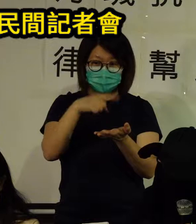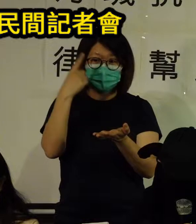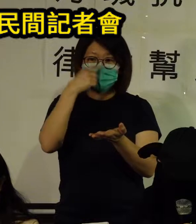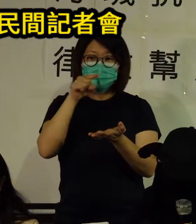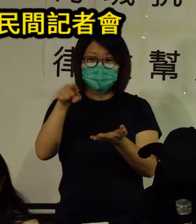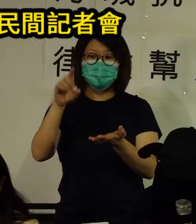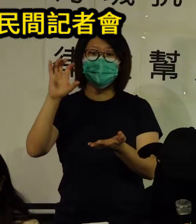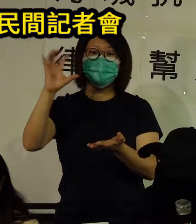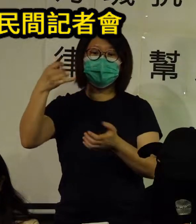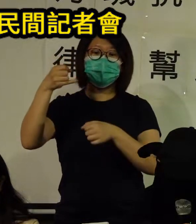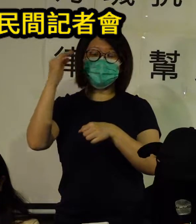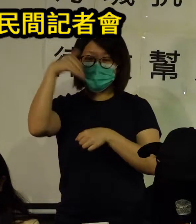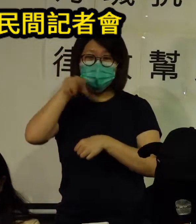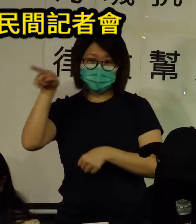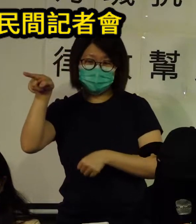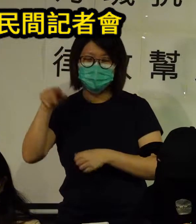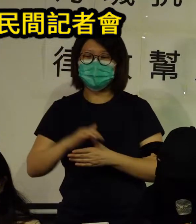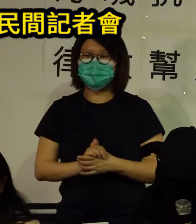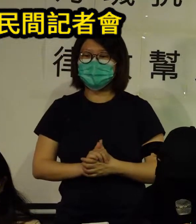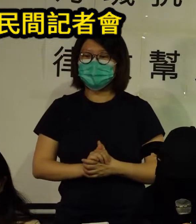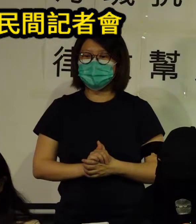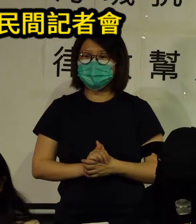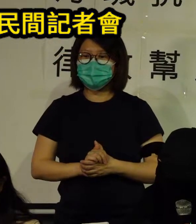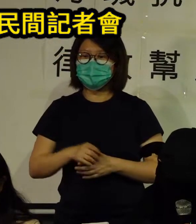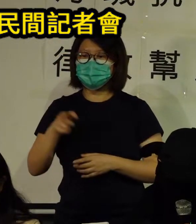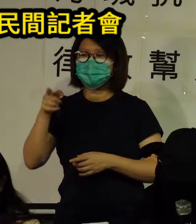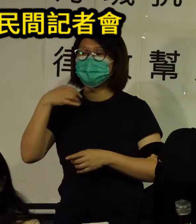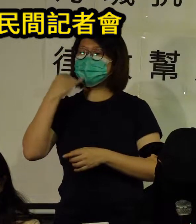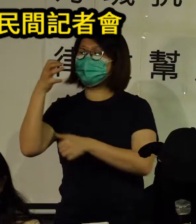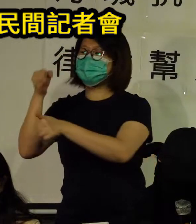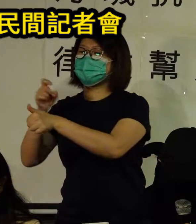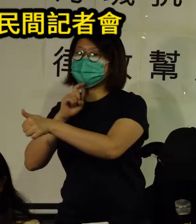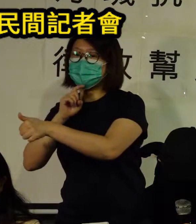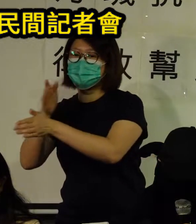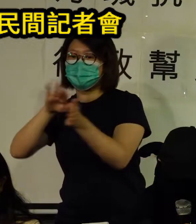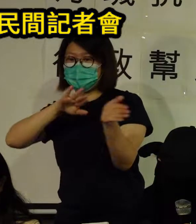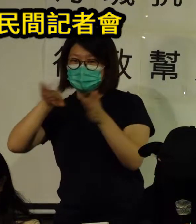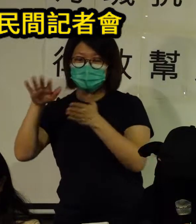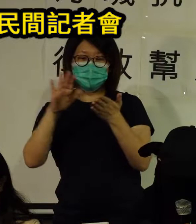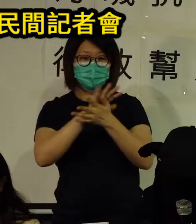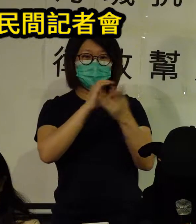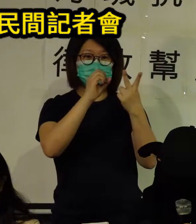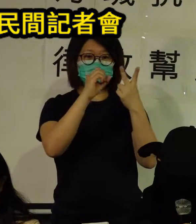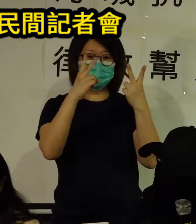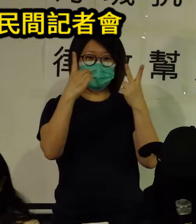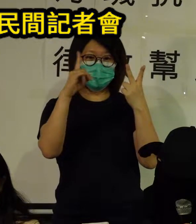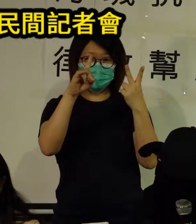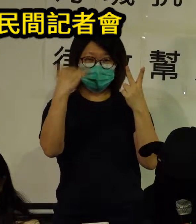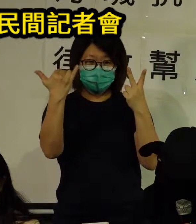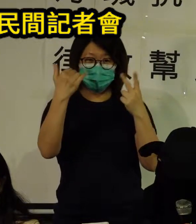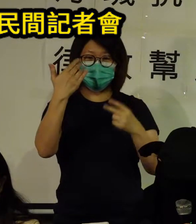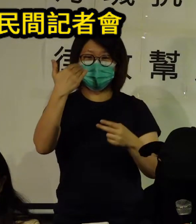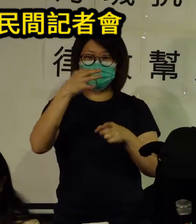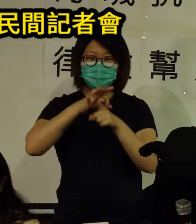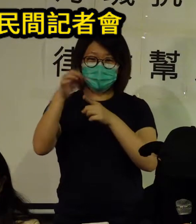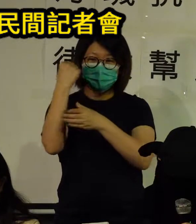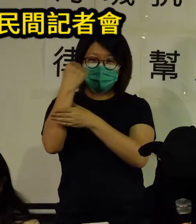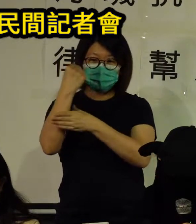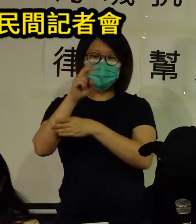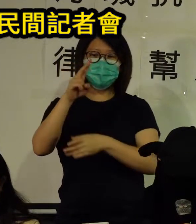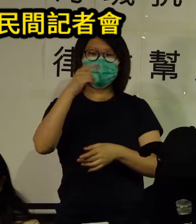followed by the usage of the society's ordinance to exterminate the Hong Kong National Party run by Chan Ho Tin